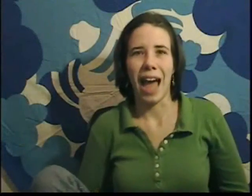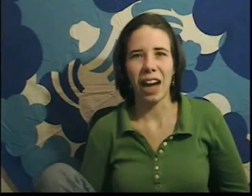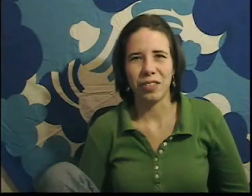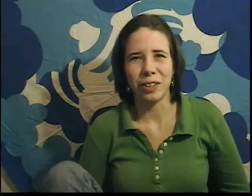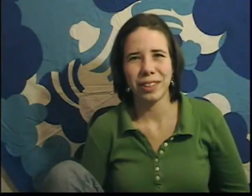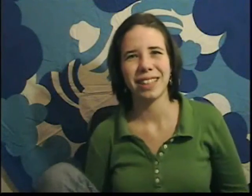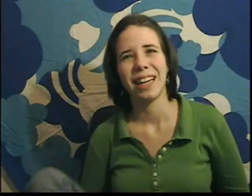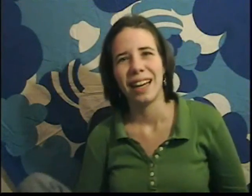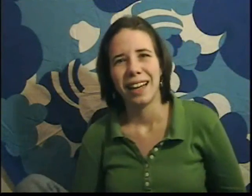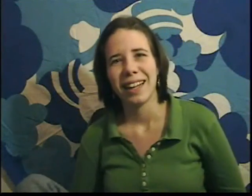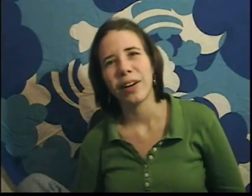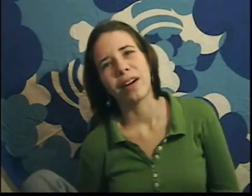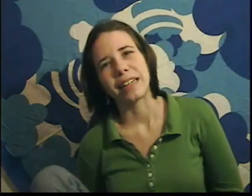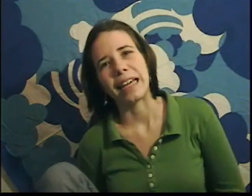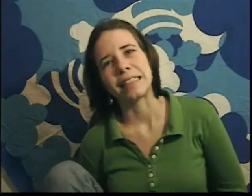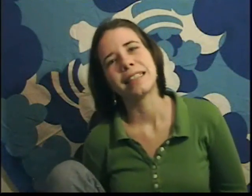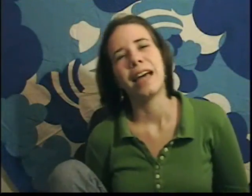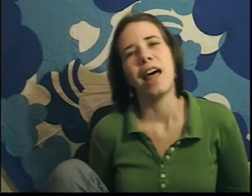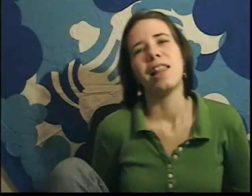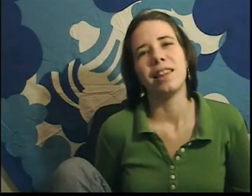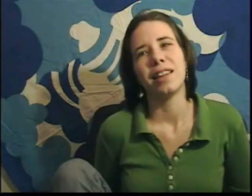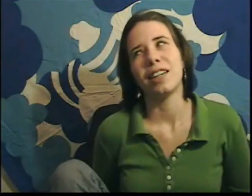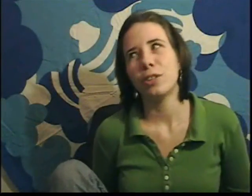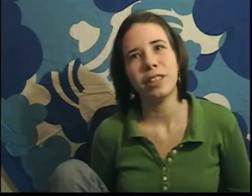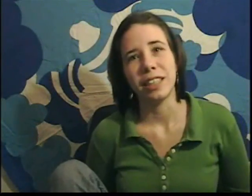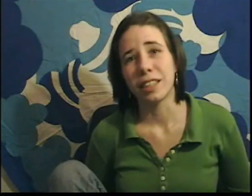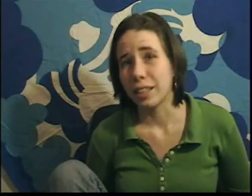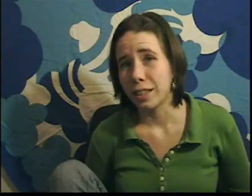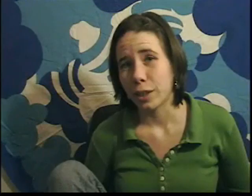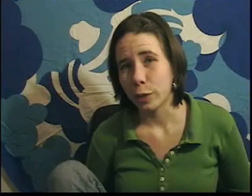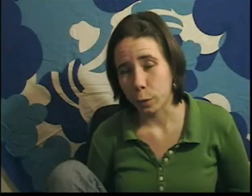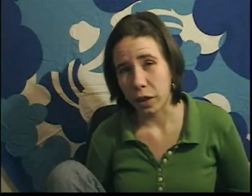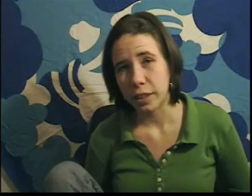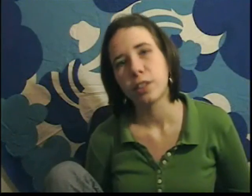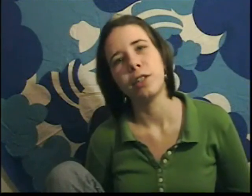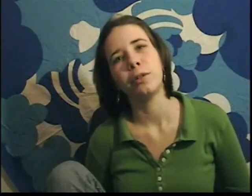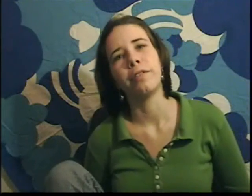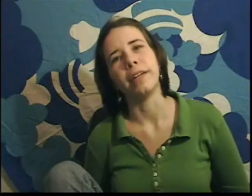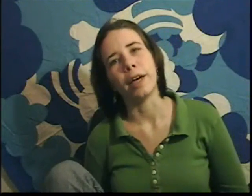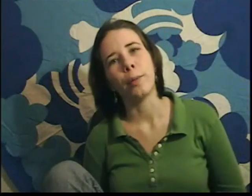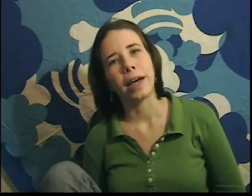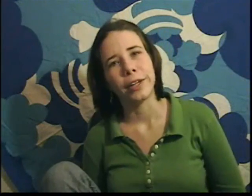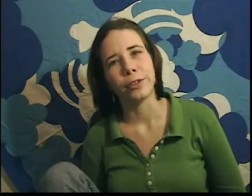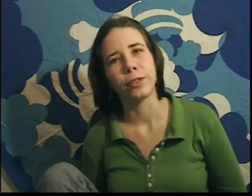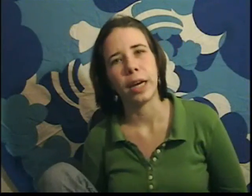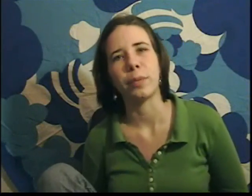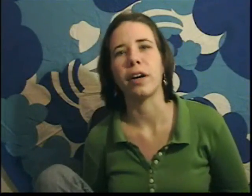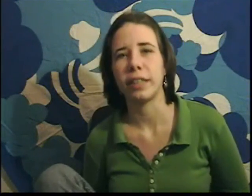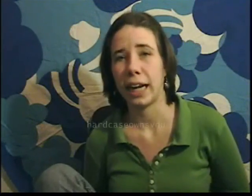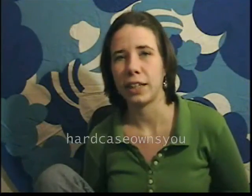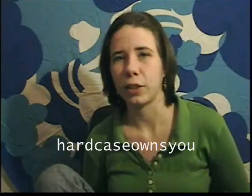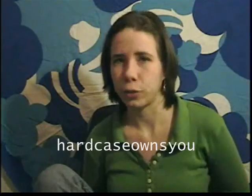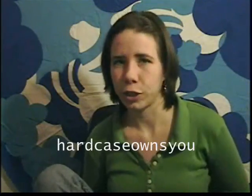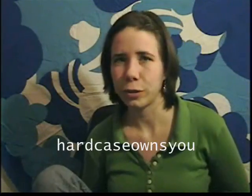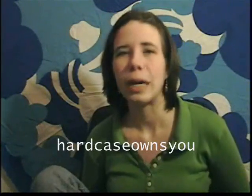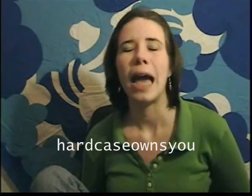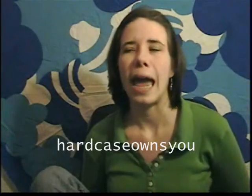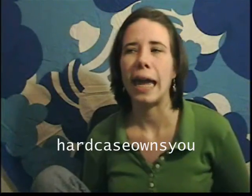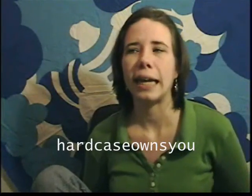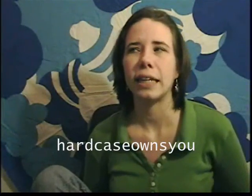Howdy folks! Hello Hardcase. As you can see, this is a response to a video by a user named Hardcase Owns You, and